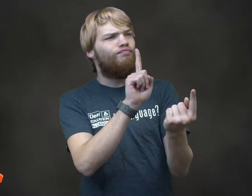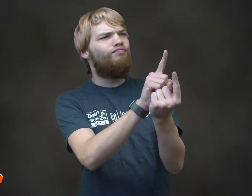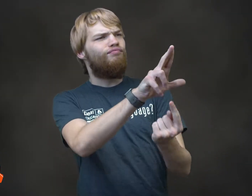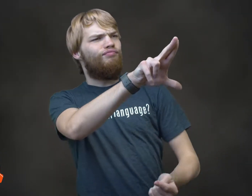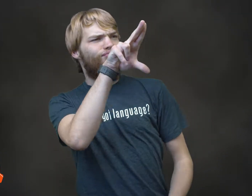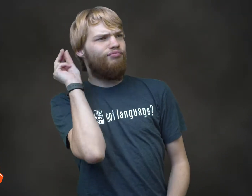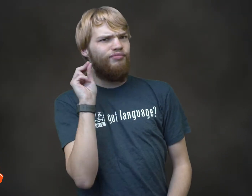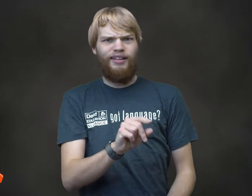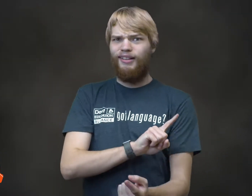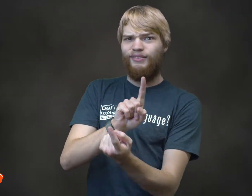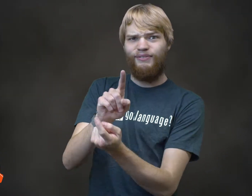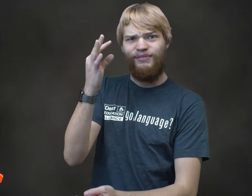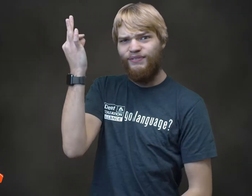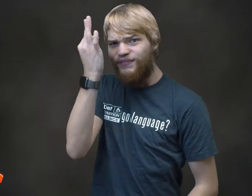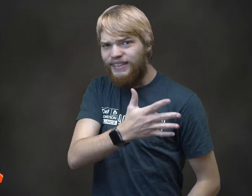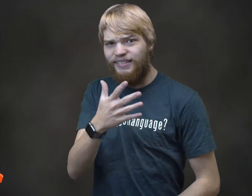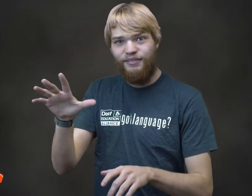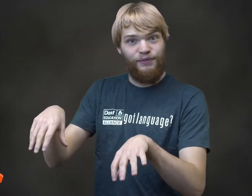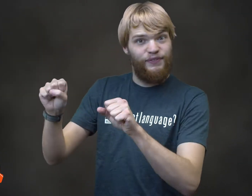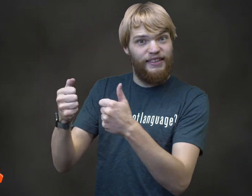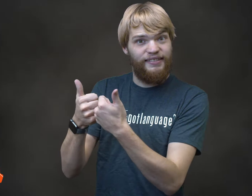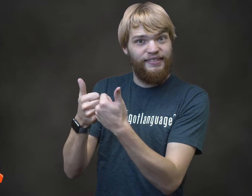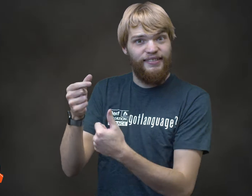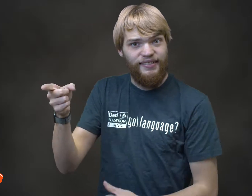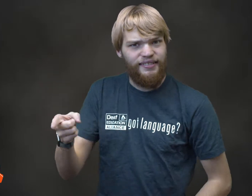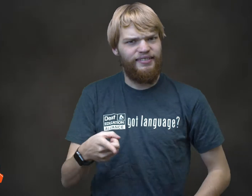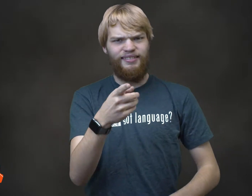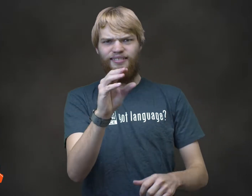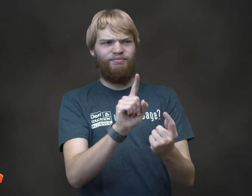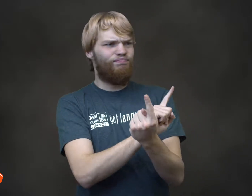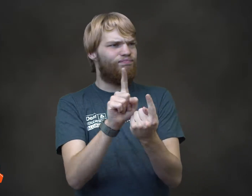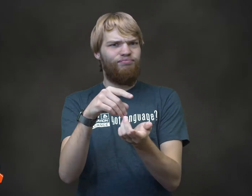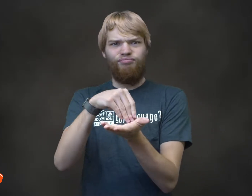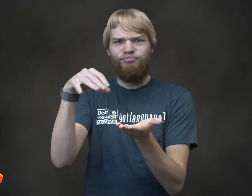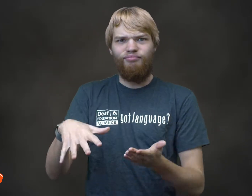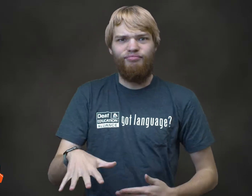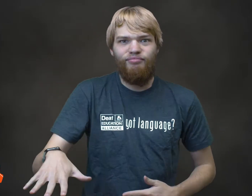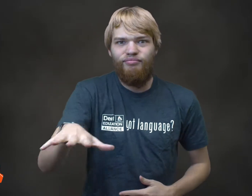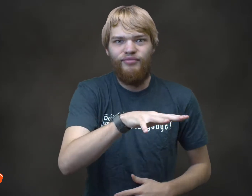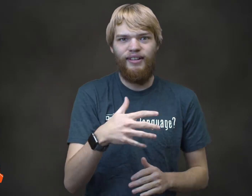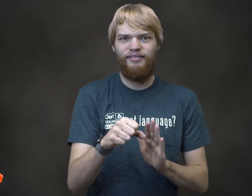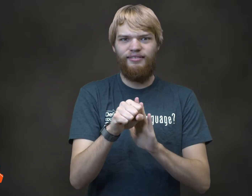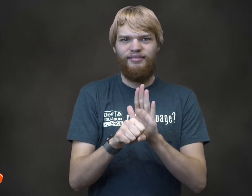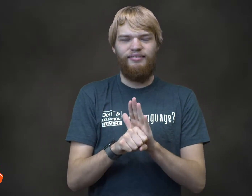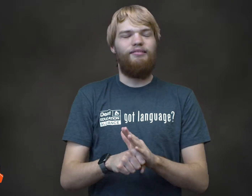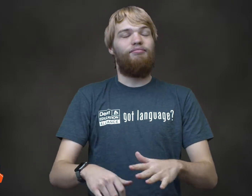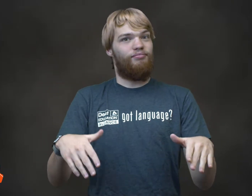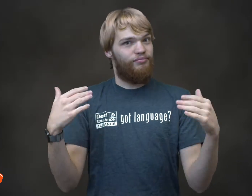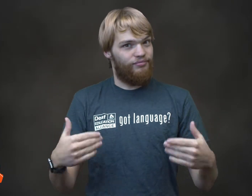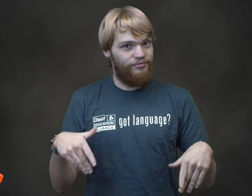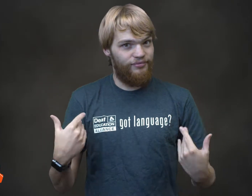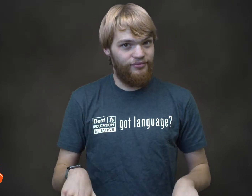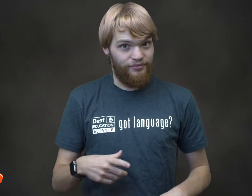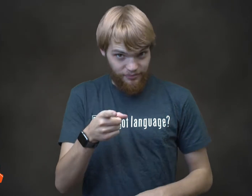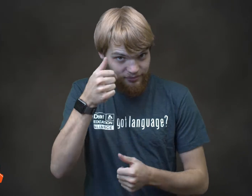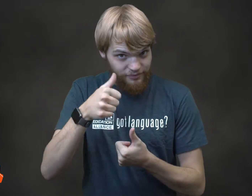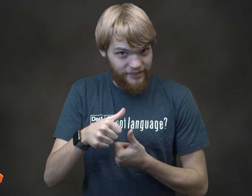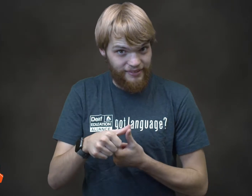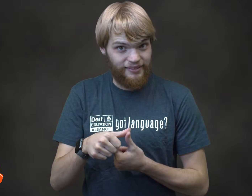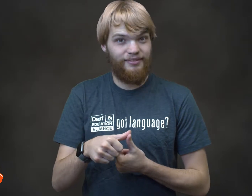guys had a good time meeting Niall meeting Josh Castile playing some games meeting kids from all over the state it's a really good time